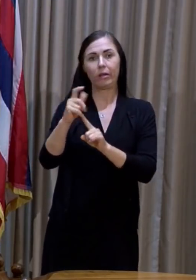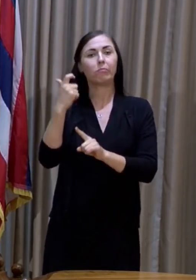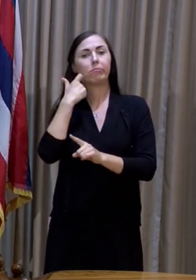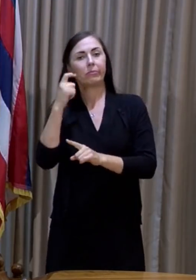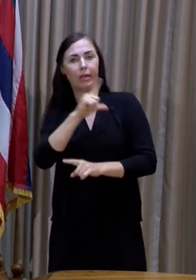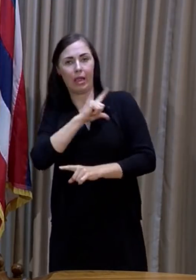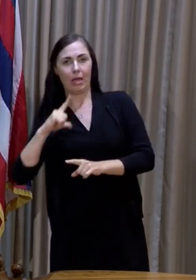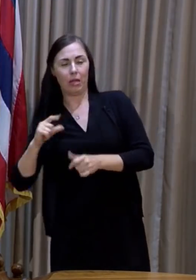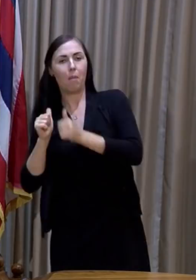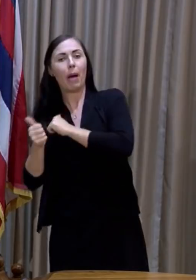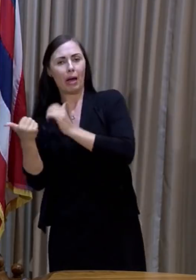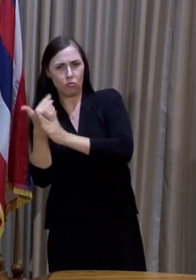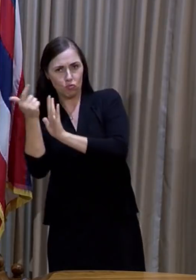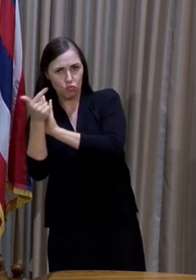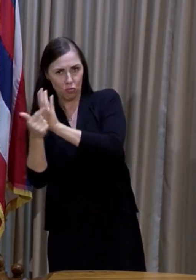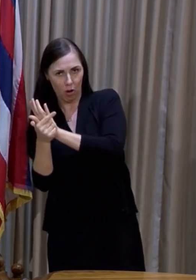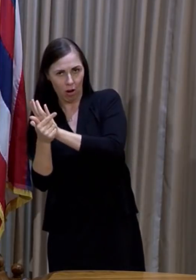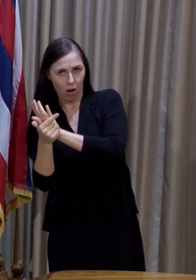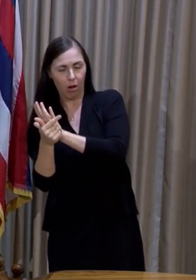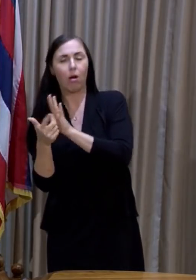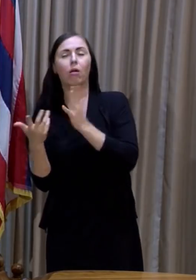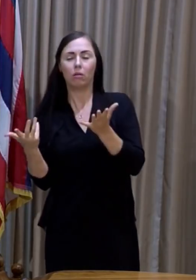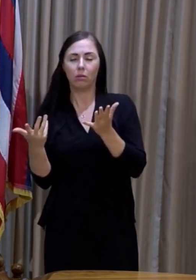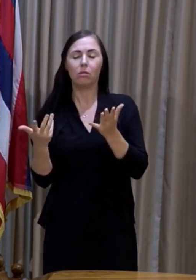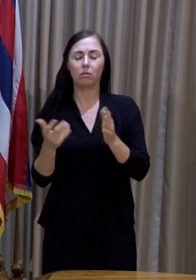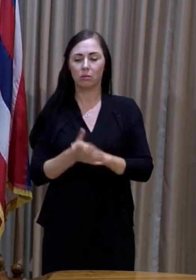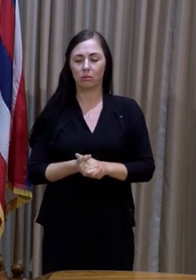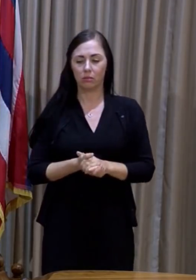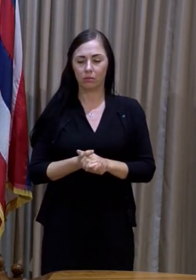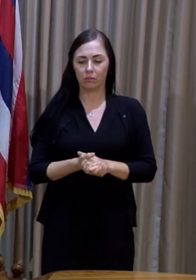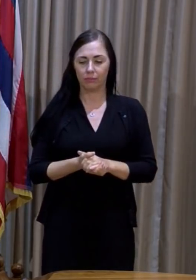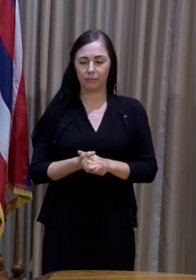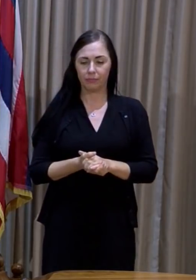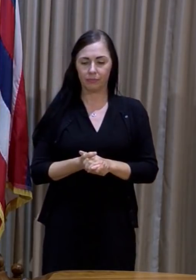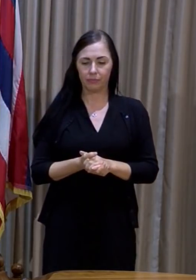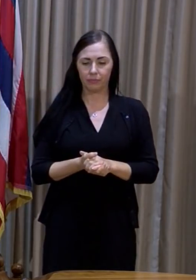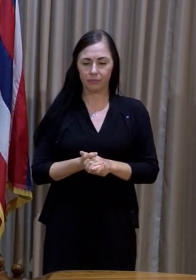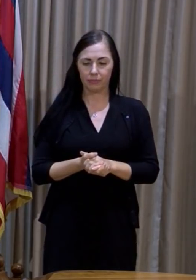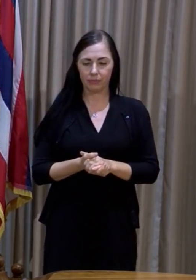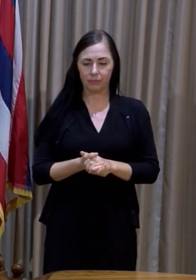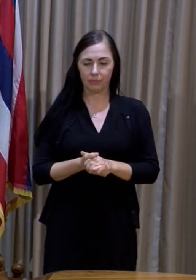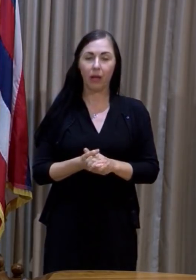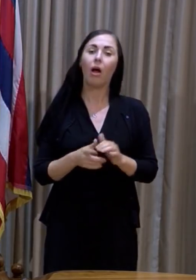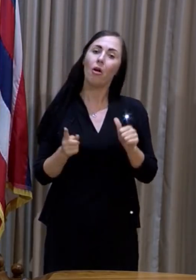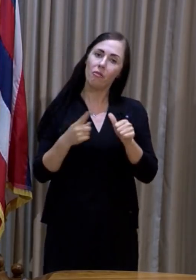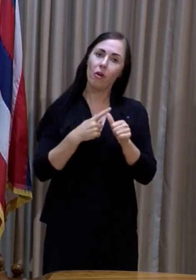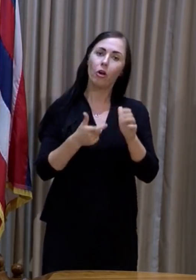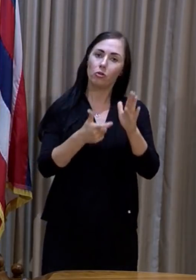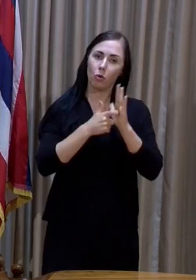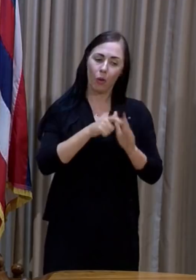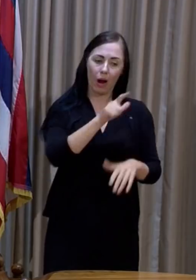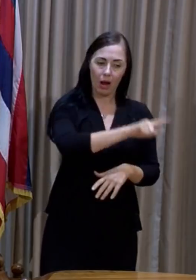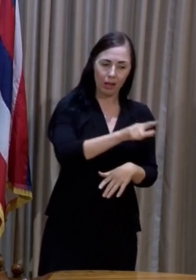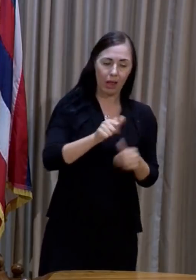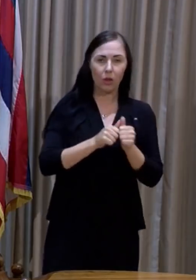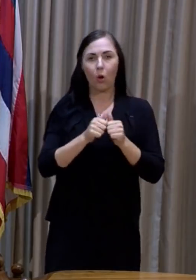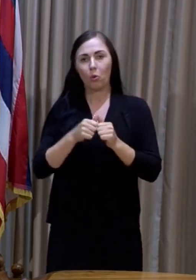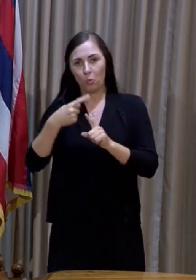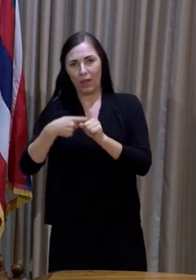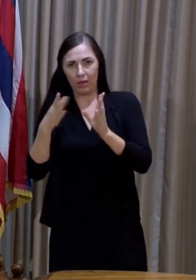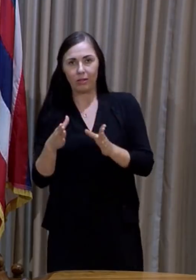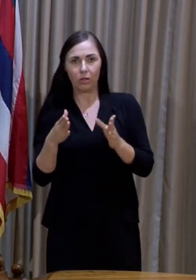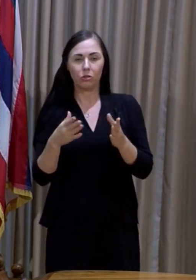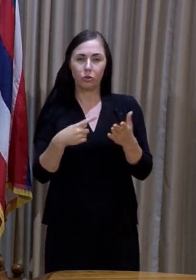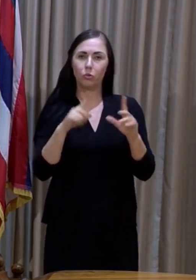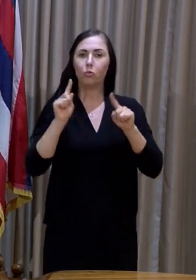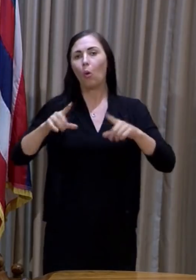session. You know, the desire or the requirement that mediation occur, it's, I